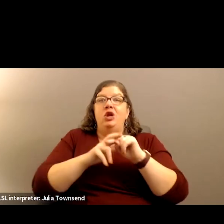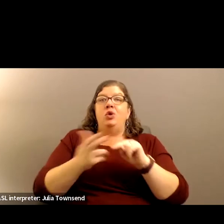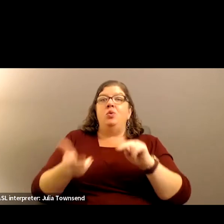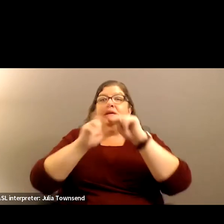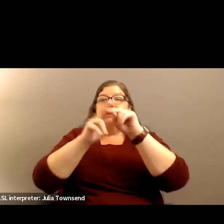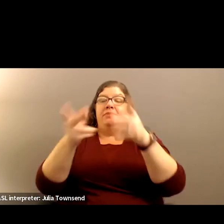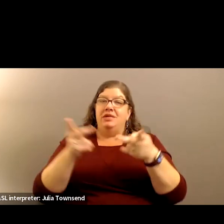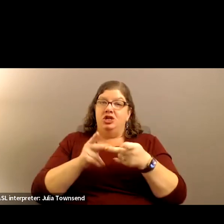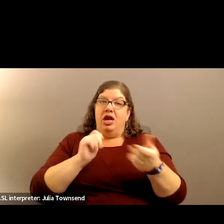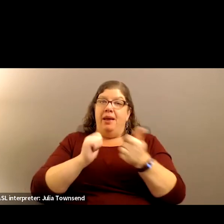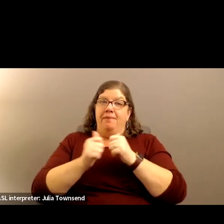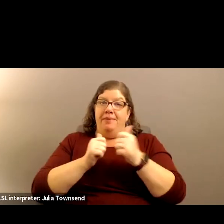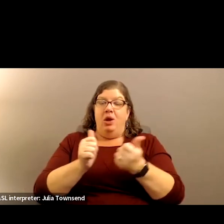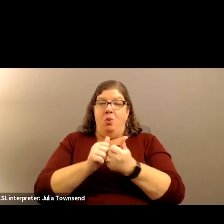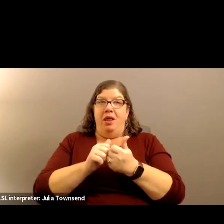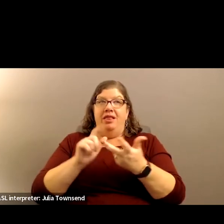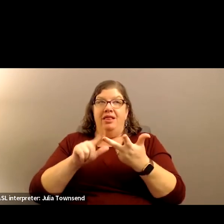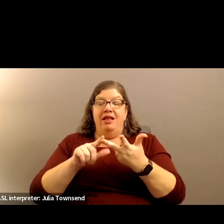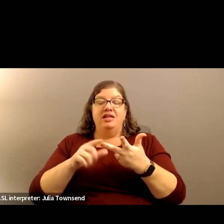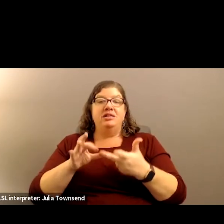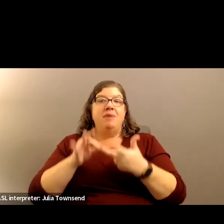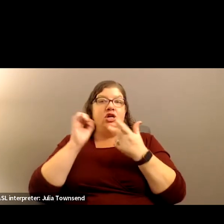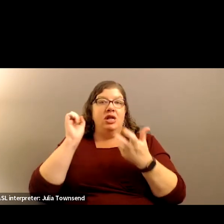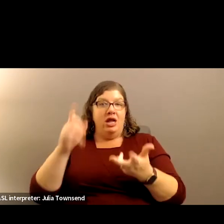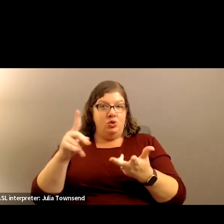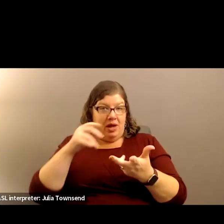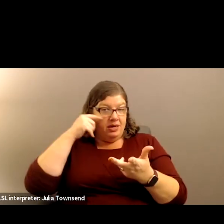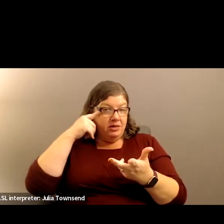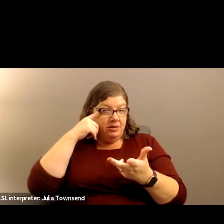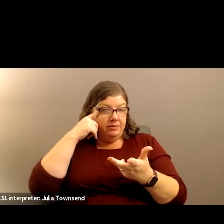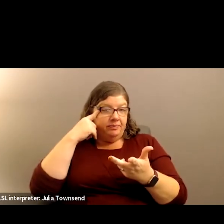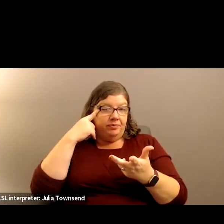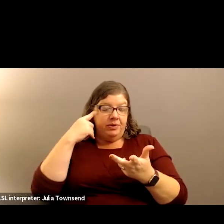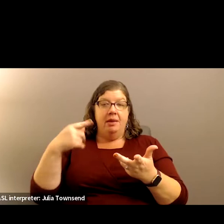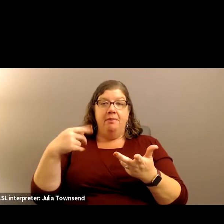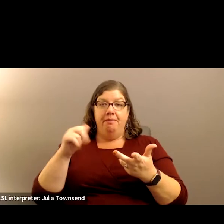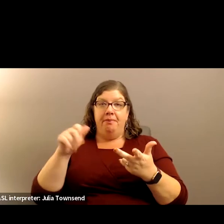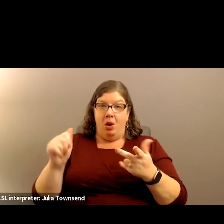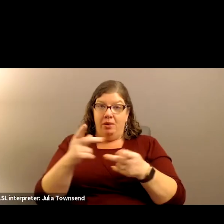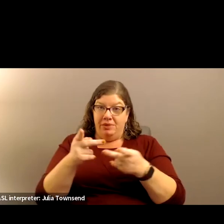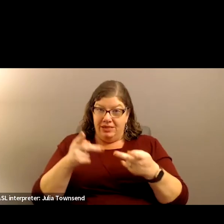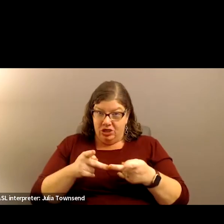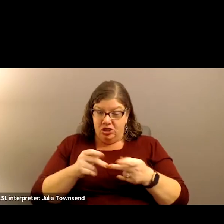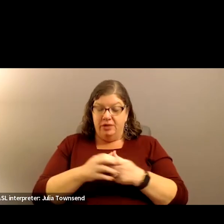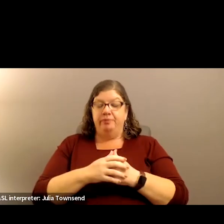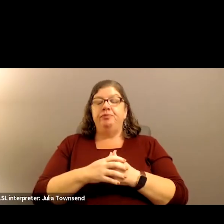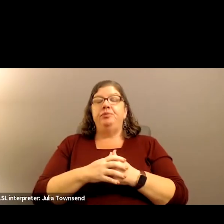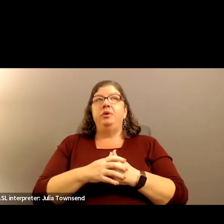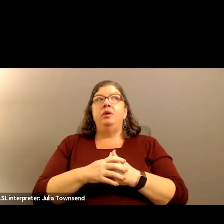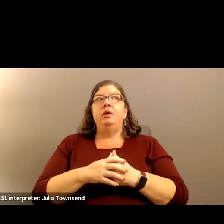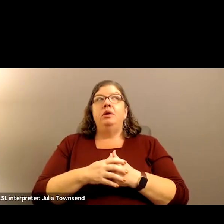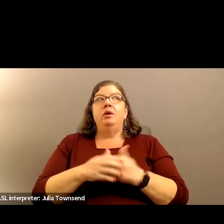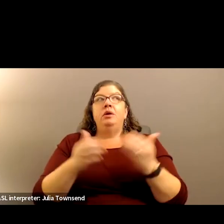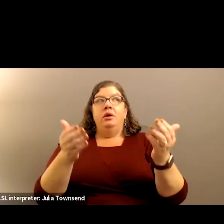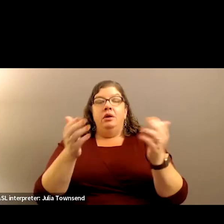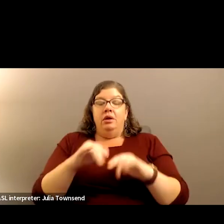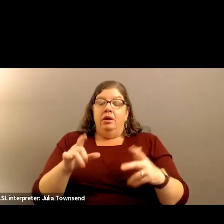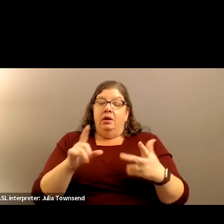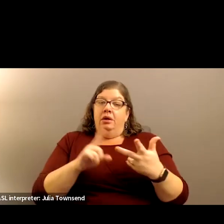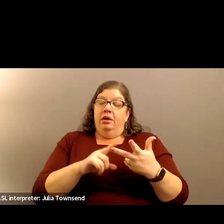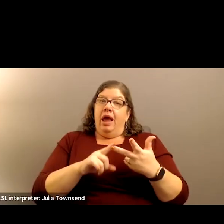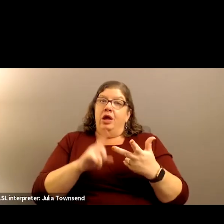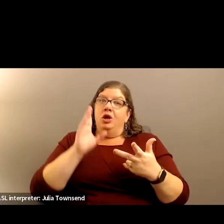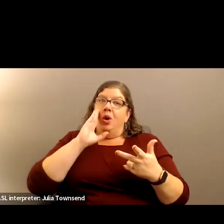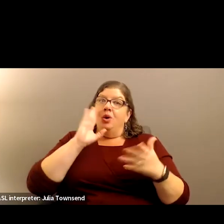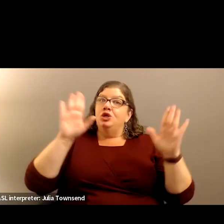with our special ed para positions. We've also, you know, it's it's great that